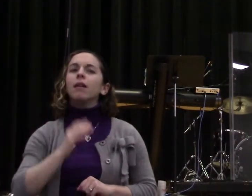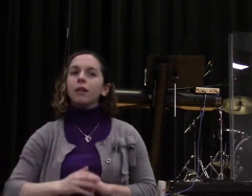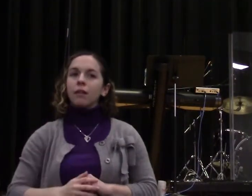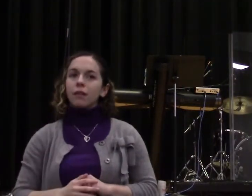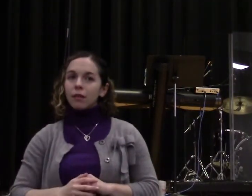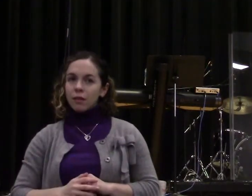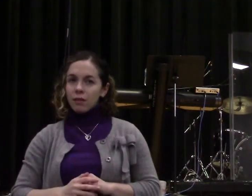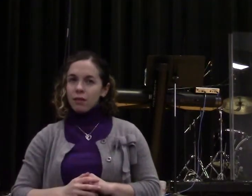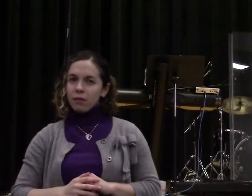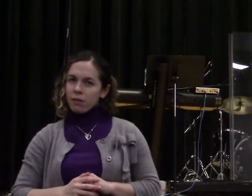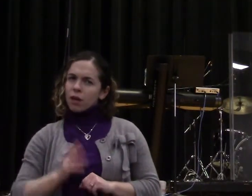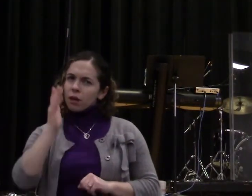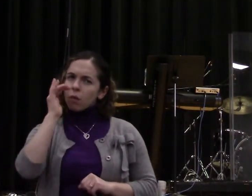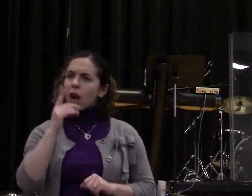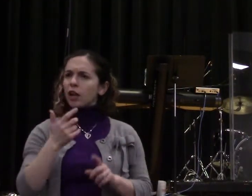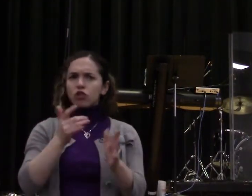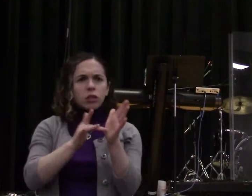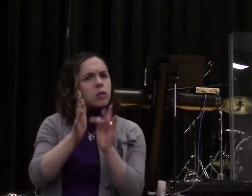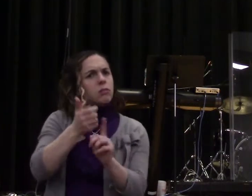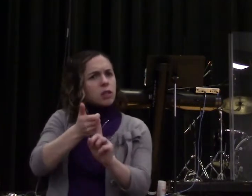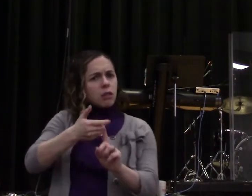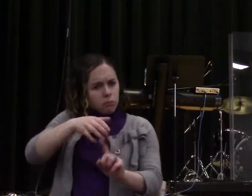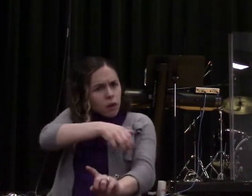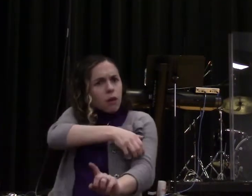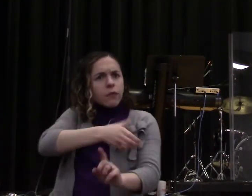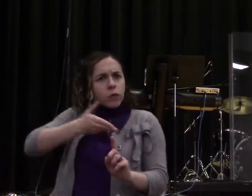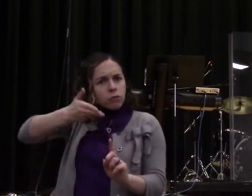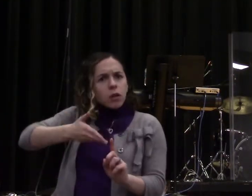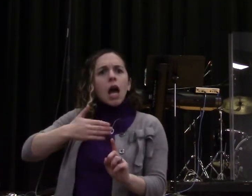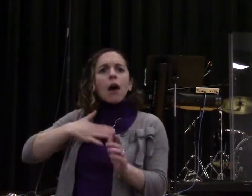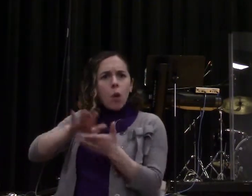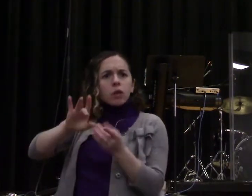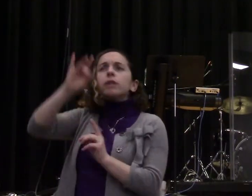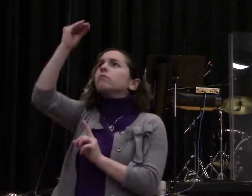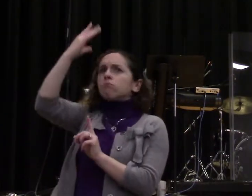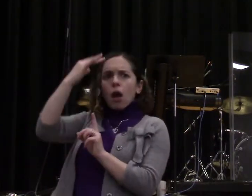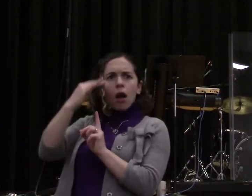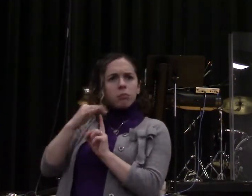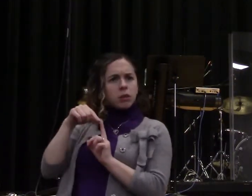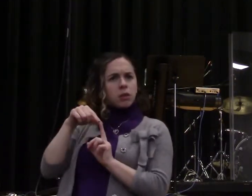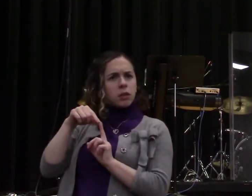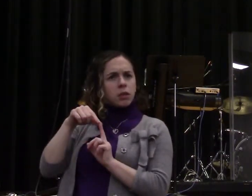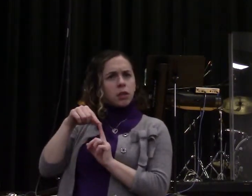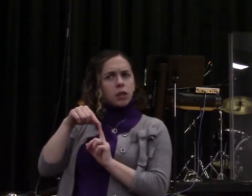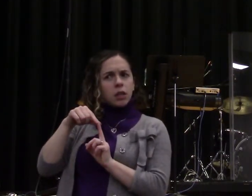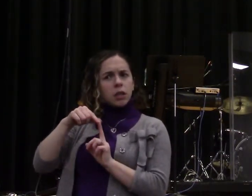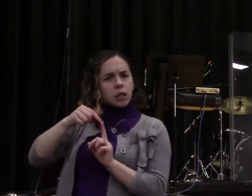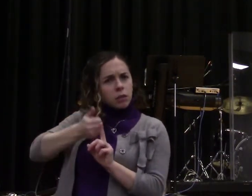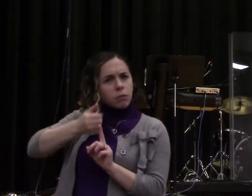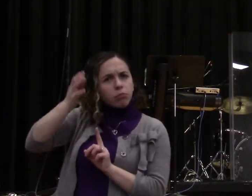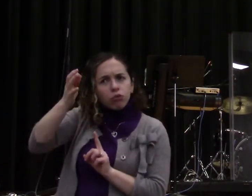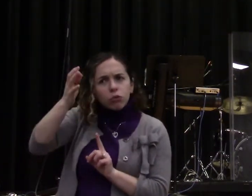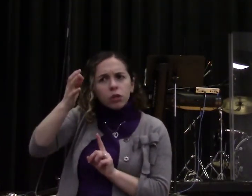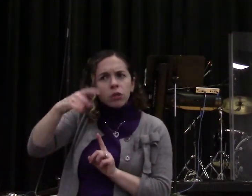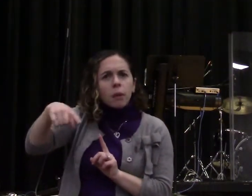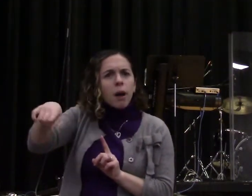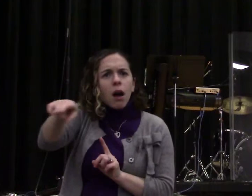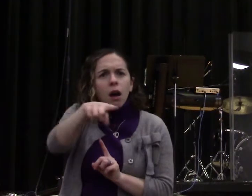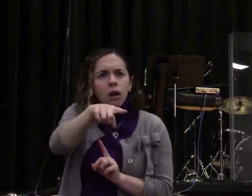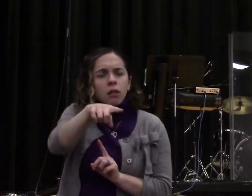receiving the blessing of healing? As in a few minutes when we get to that story, we're going to see that